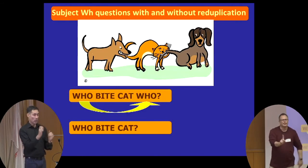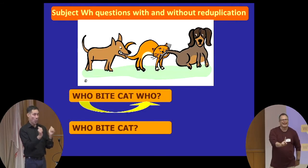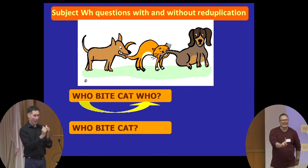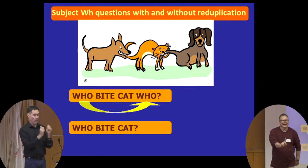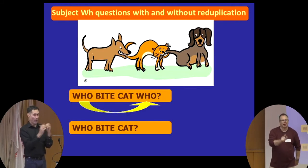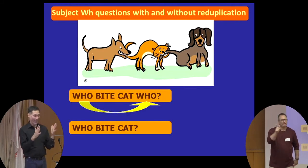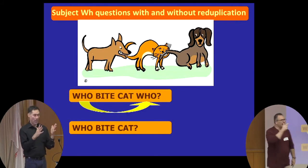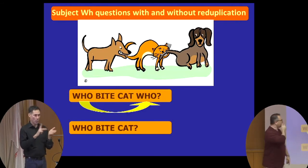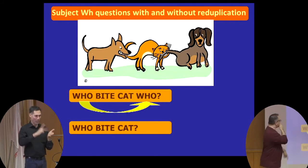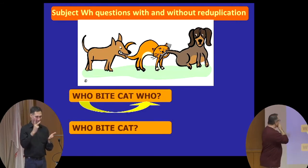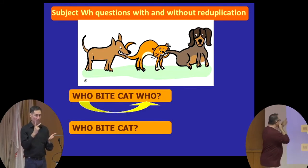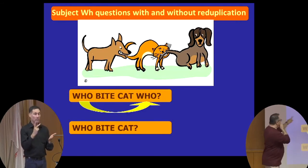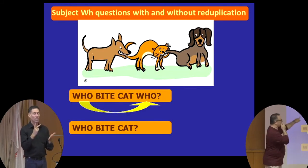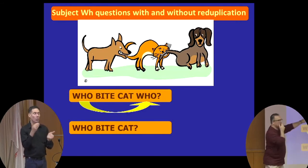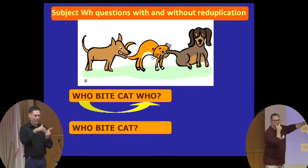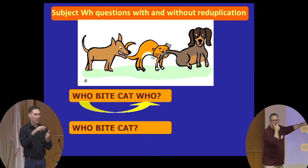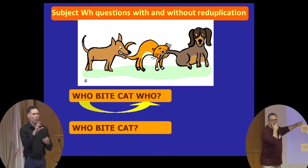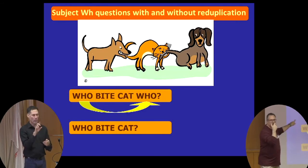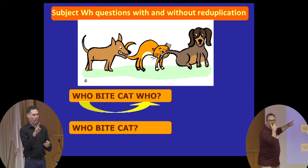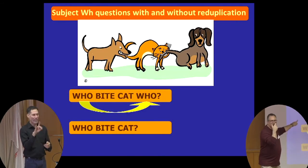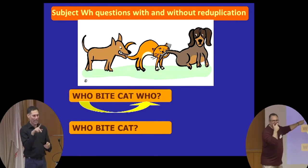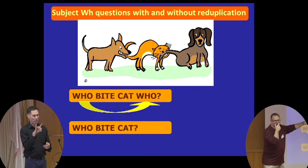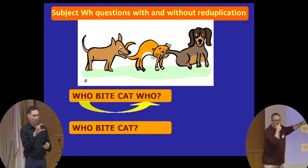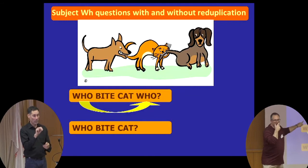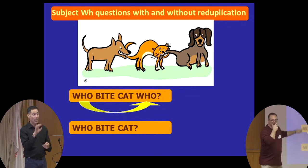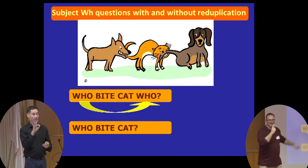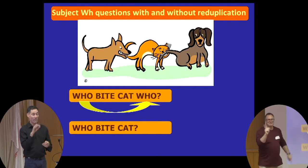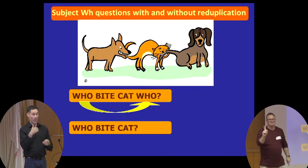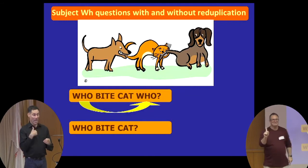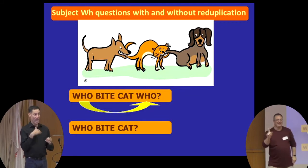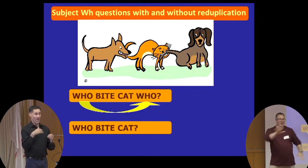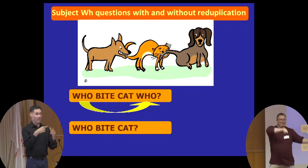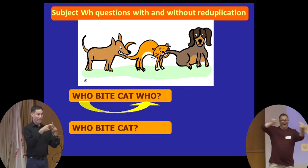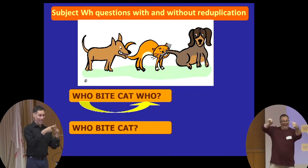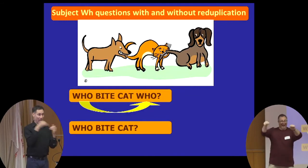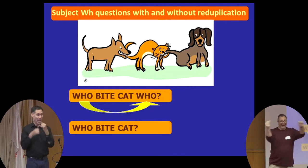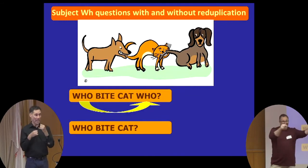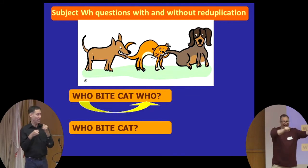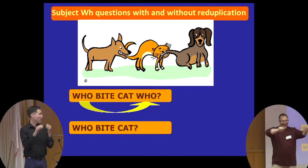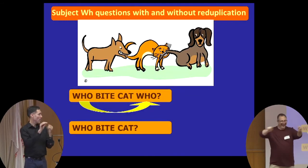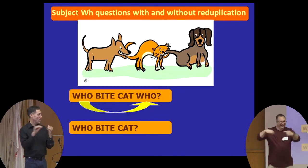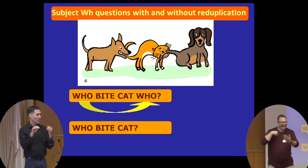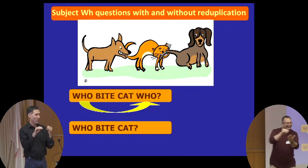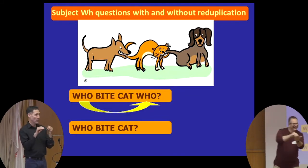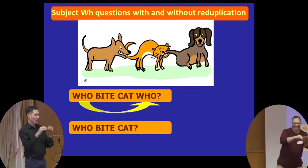that when we have reduplication, so we have the who in the beginning and in the end, this is a structure with movement.